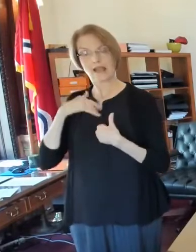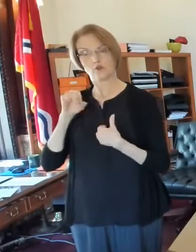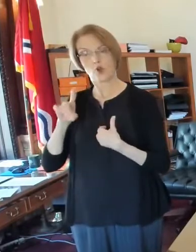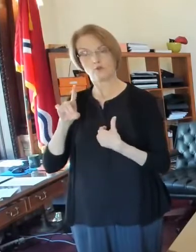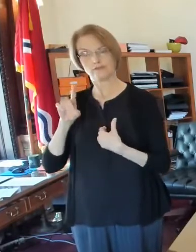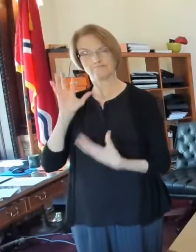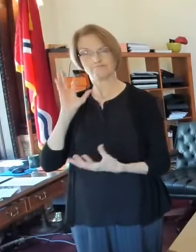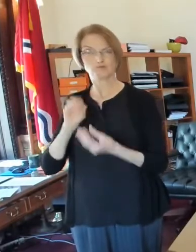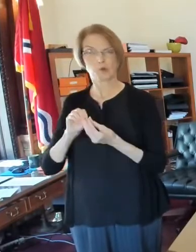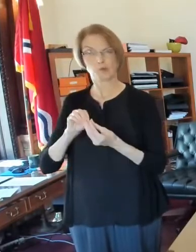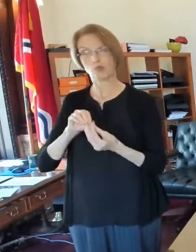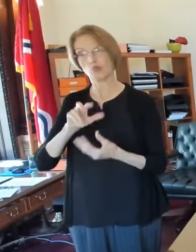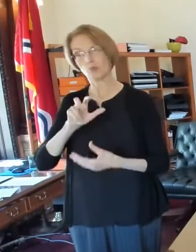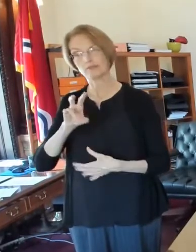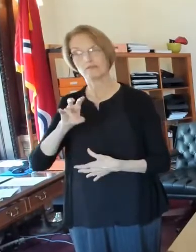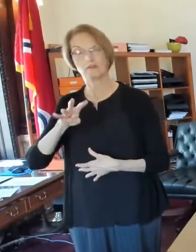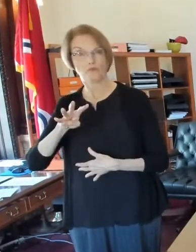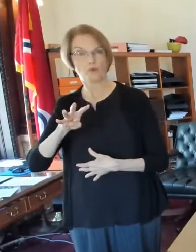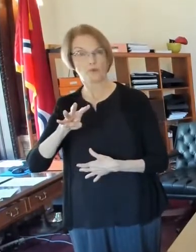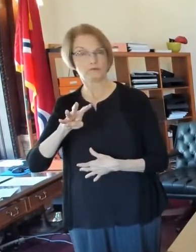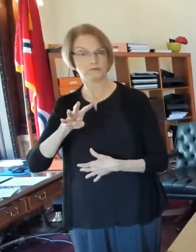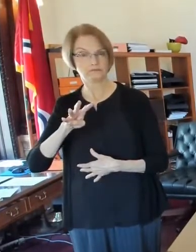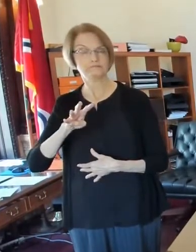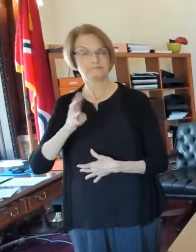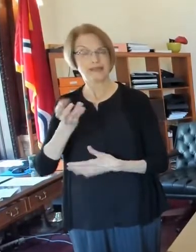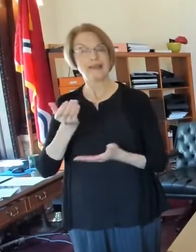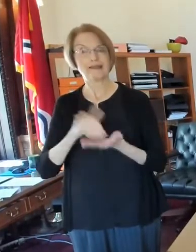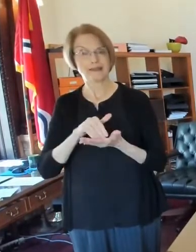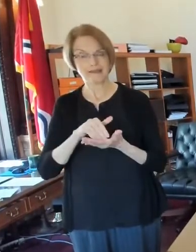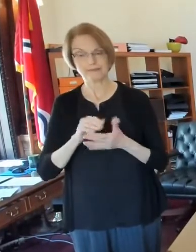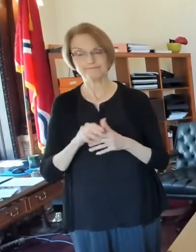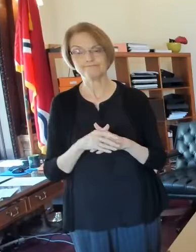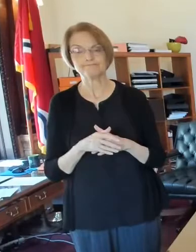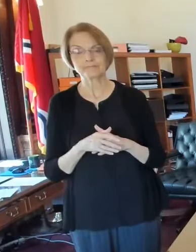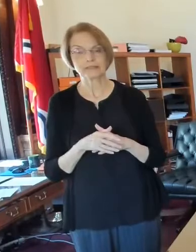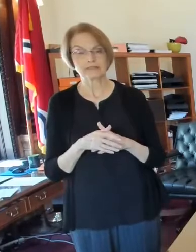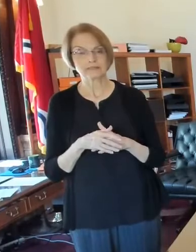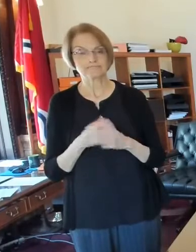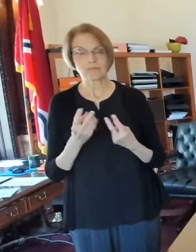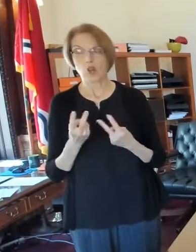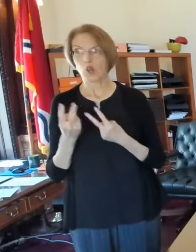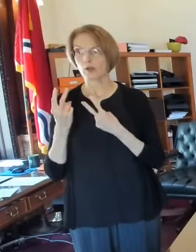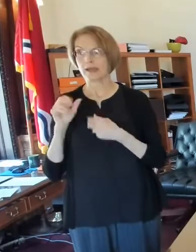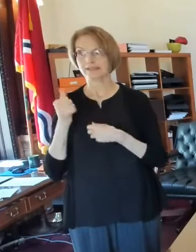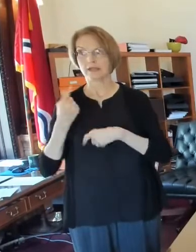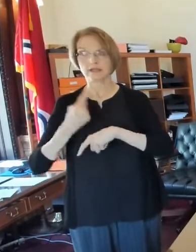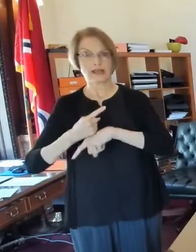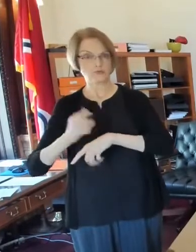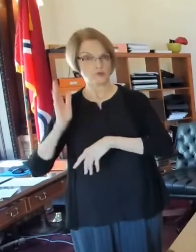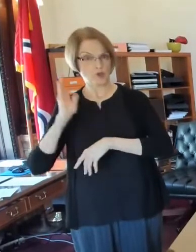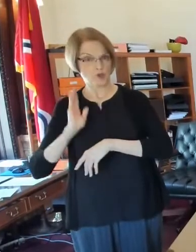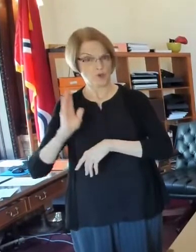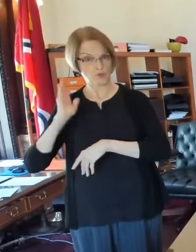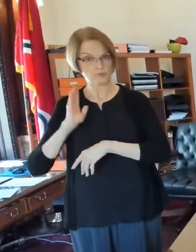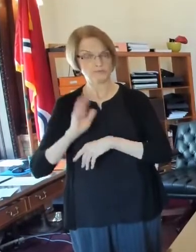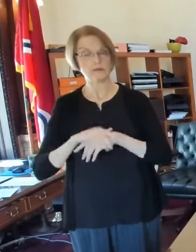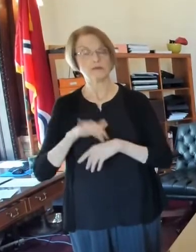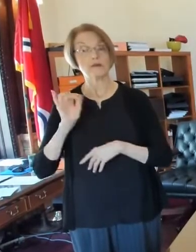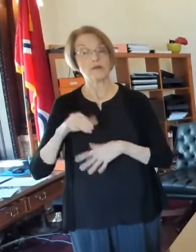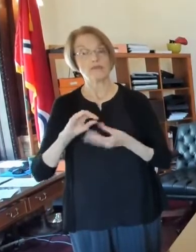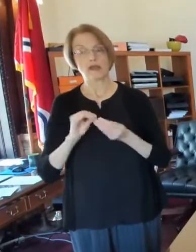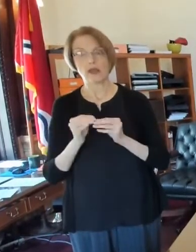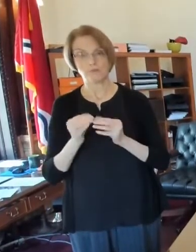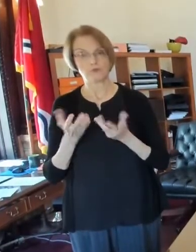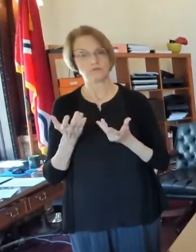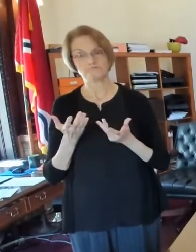374 cases. Again, just looking back to 10 days ago, that number was